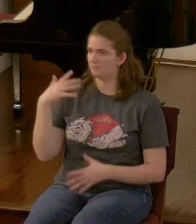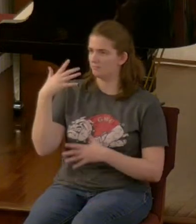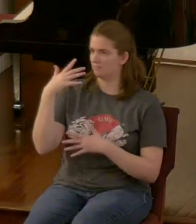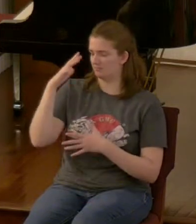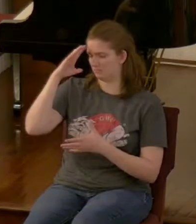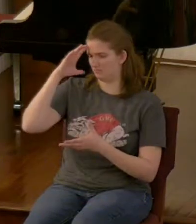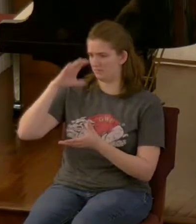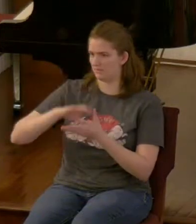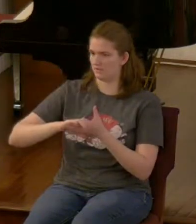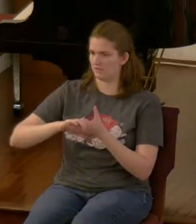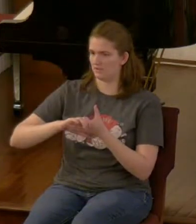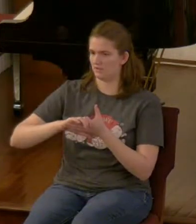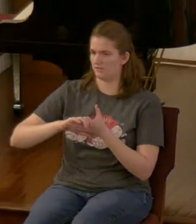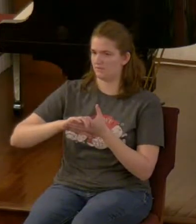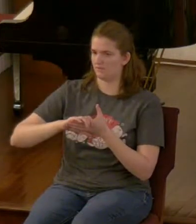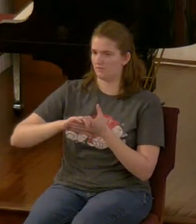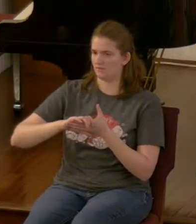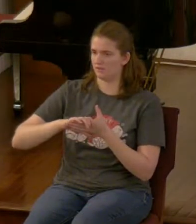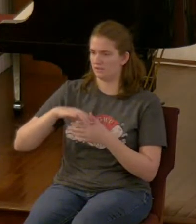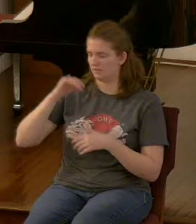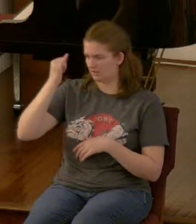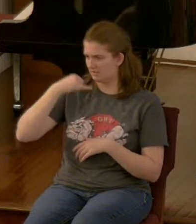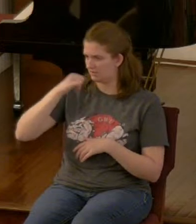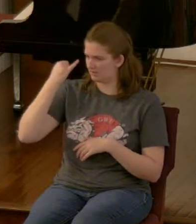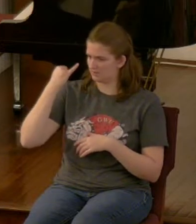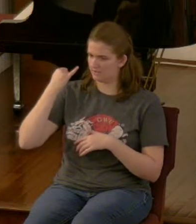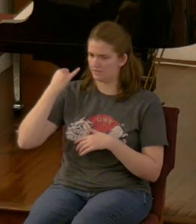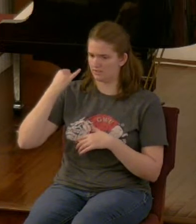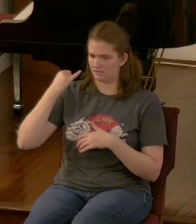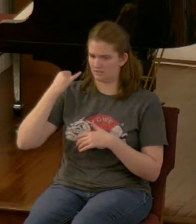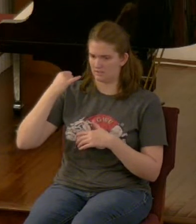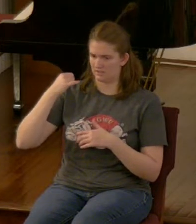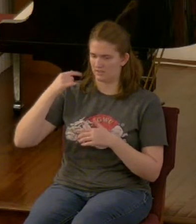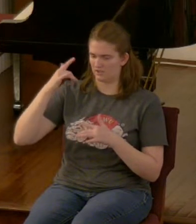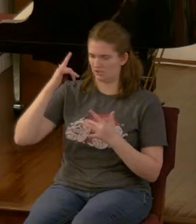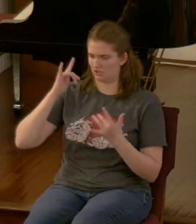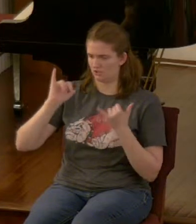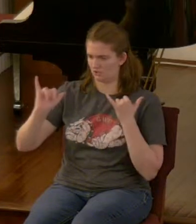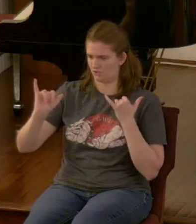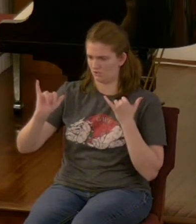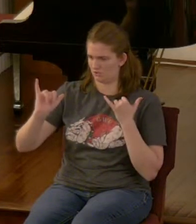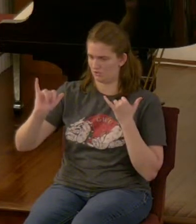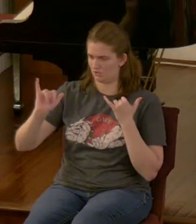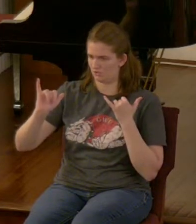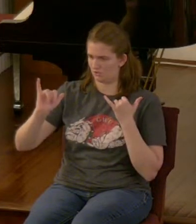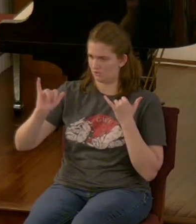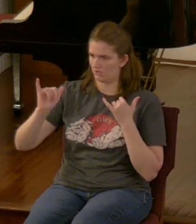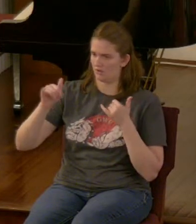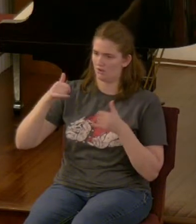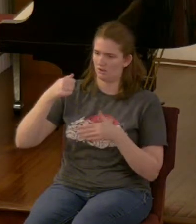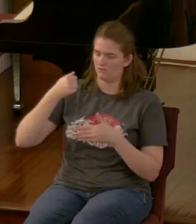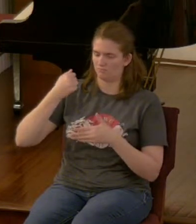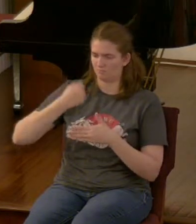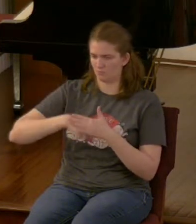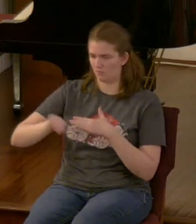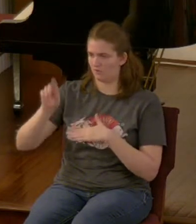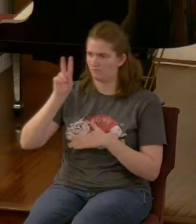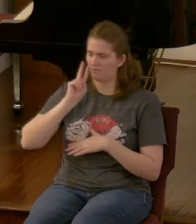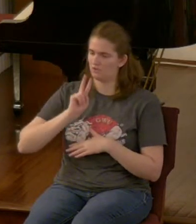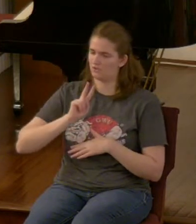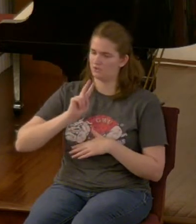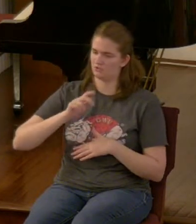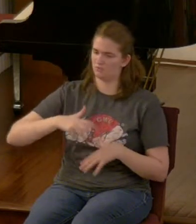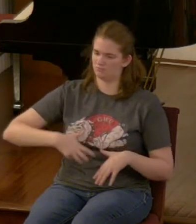first born who was born of her virgin womb by the grace of God who suffered under the barbarian invader